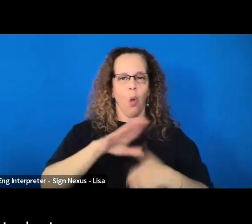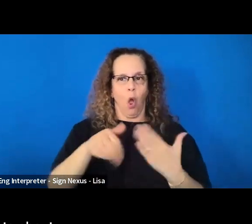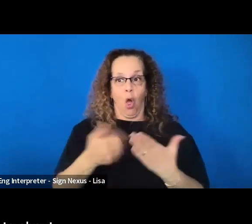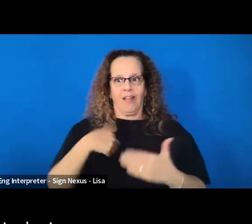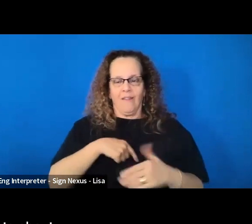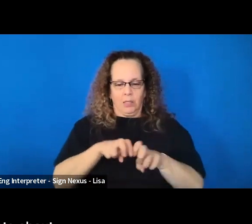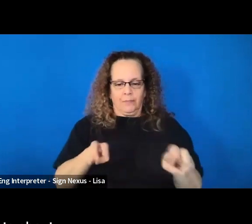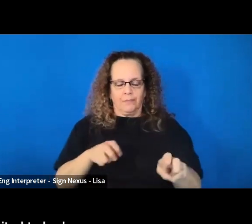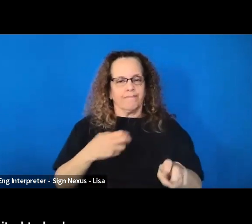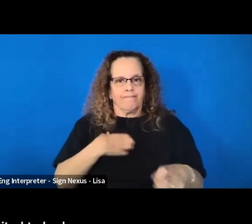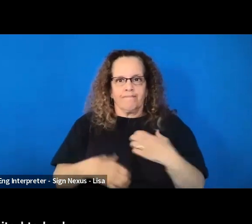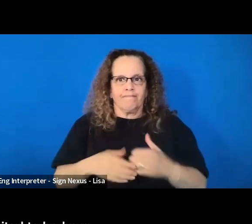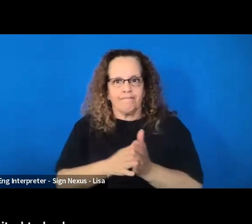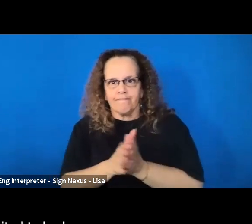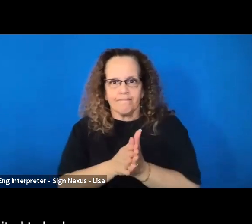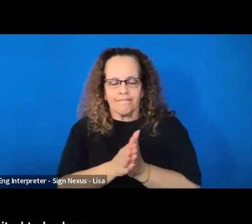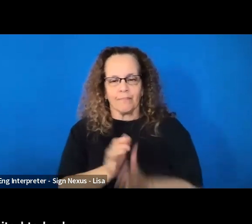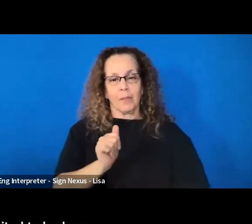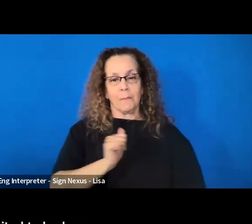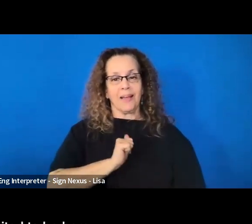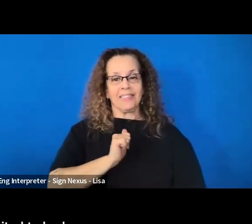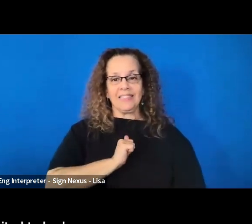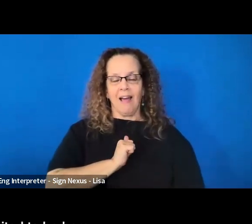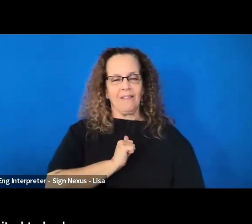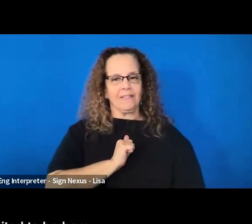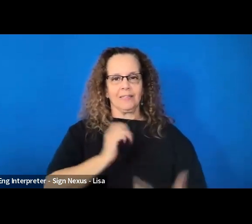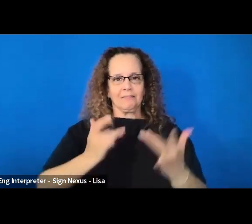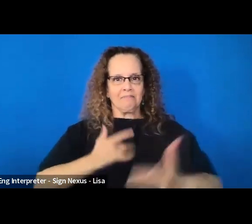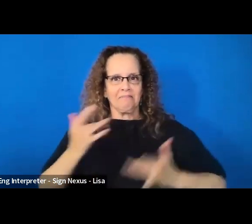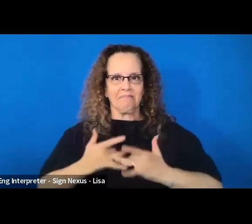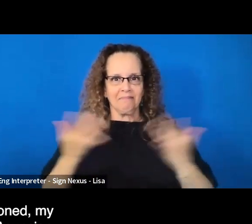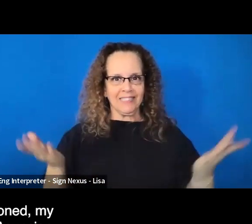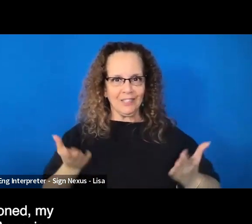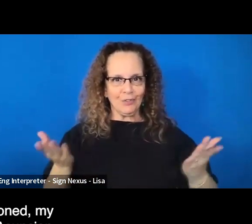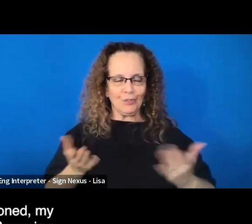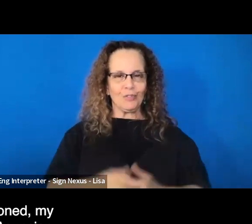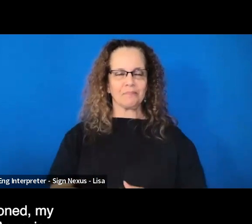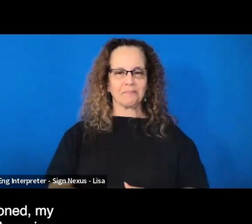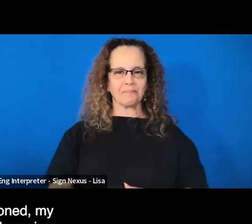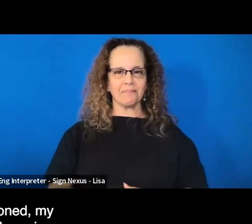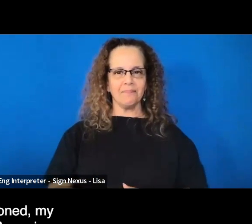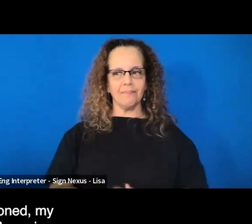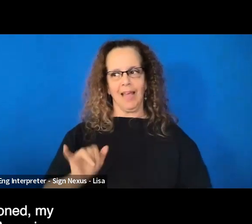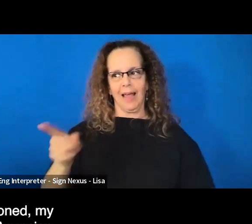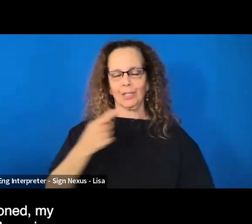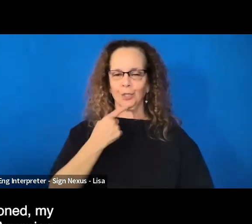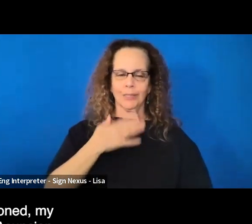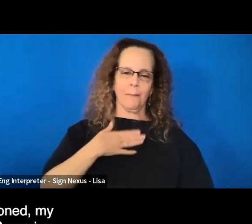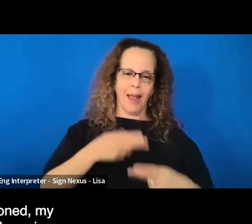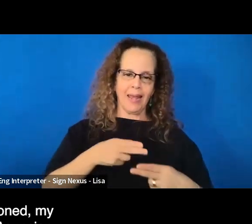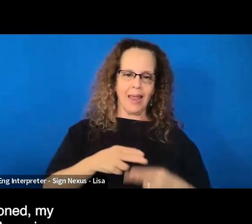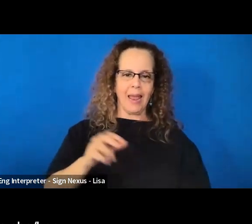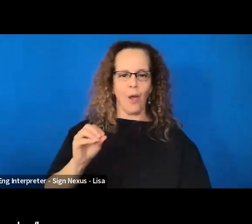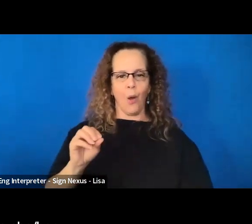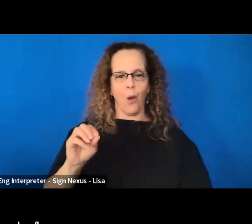passionate about. I myself am really excited to be here. As Bess mentioned, my name is Olivia Asuncion.